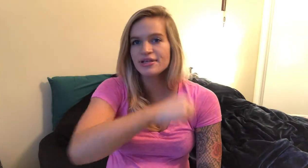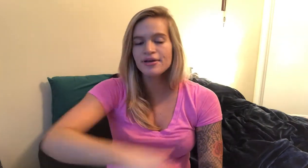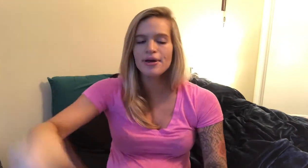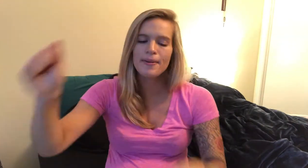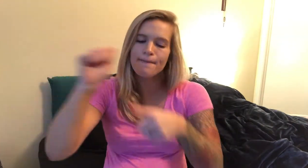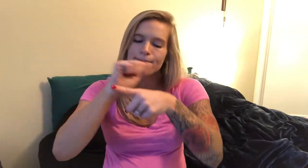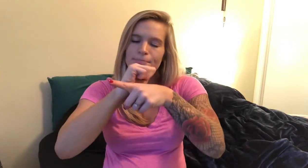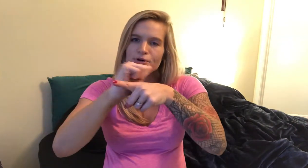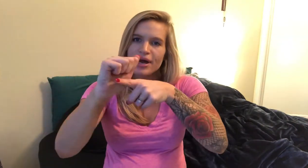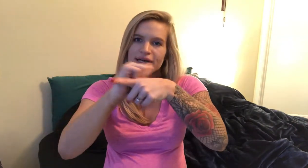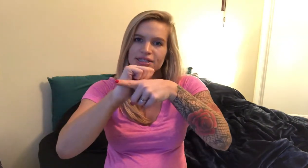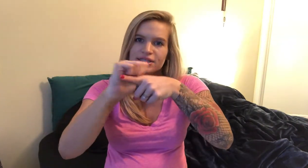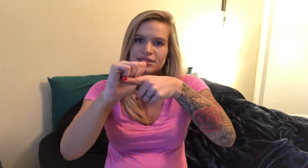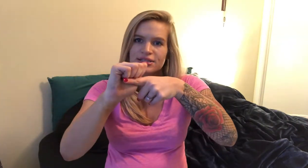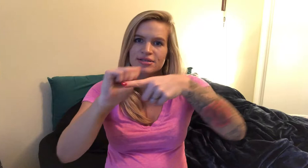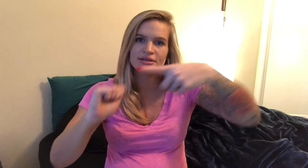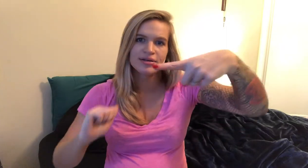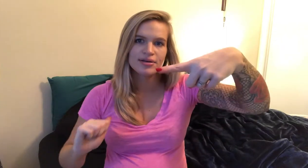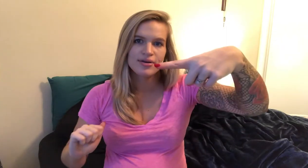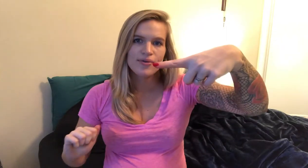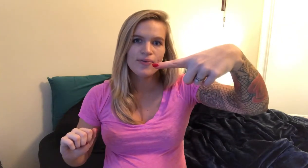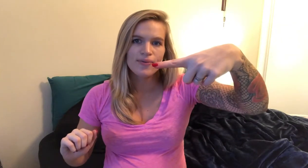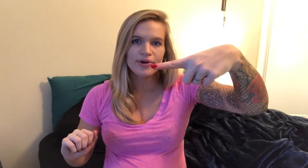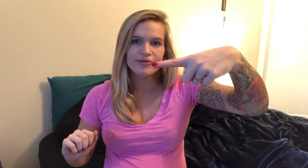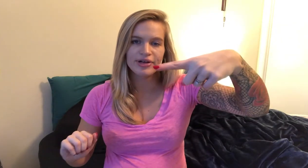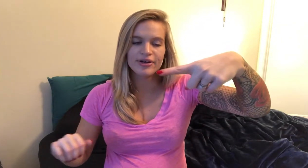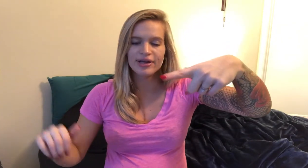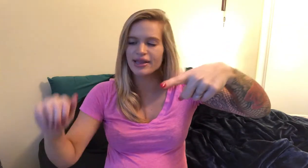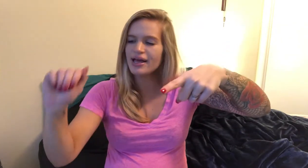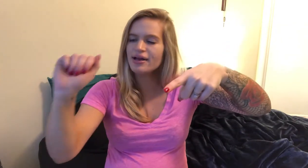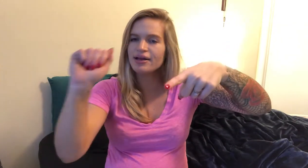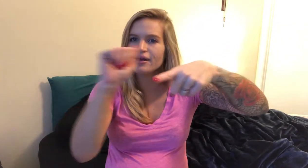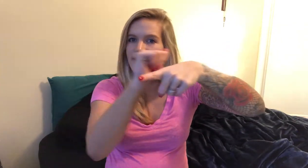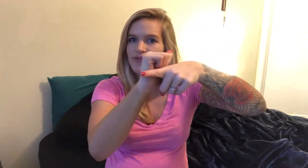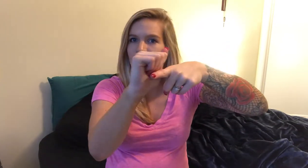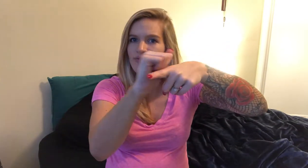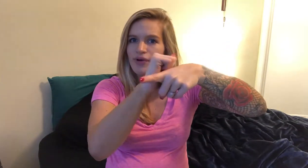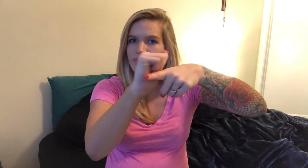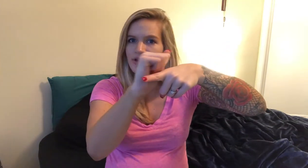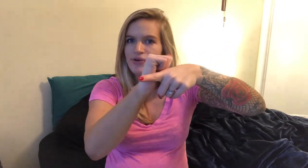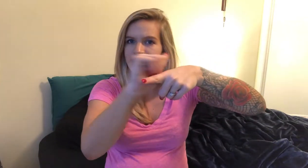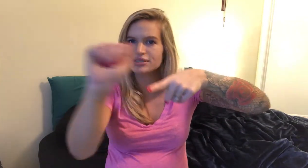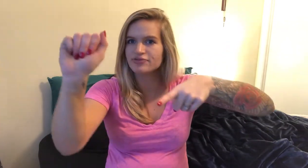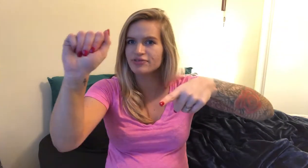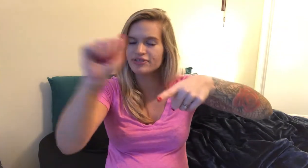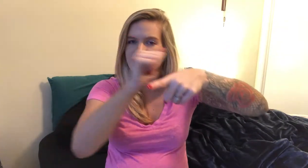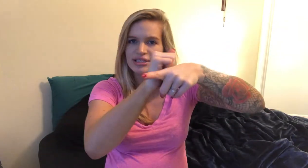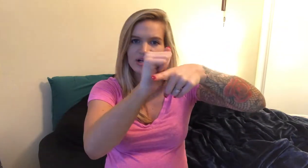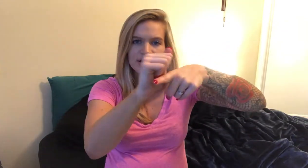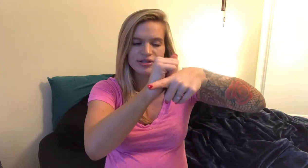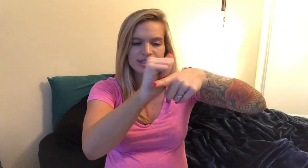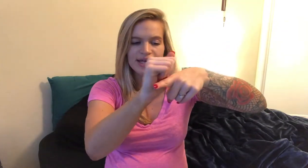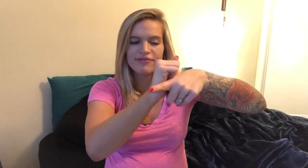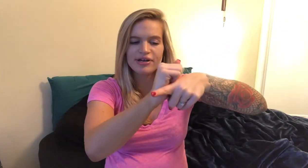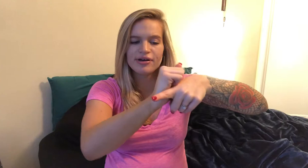practice one finger one that and then rub the rest of the fist onto that finger